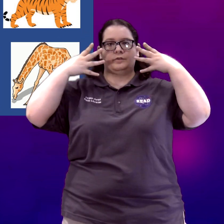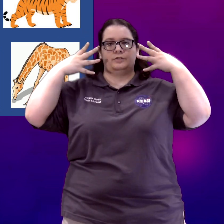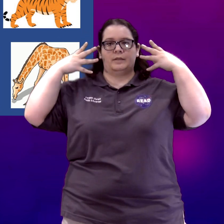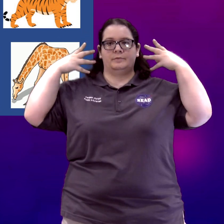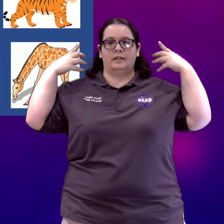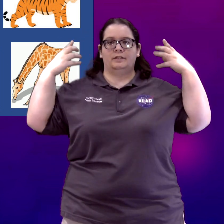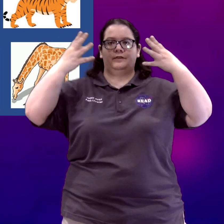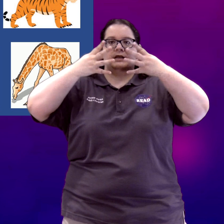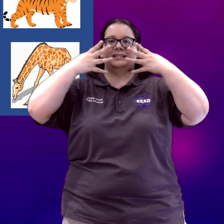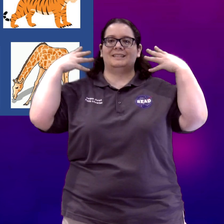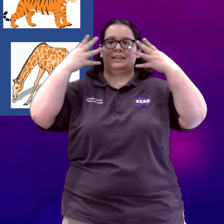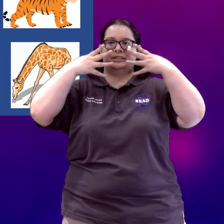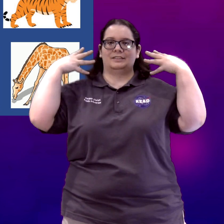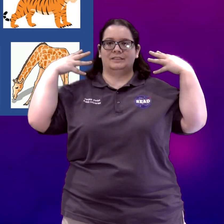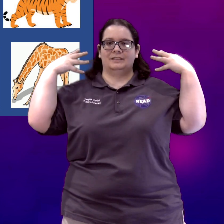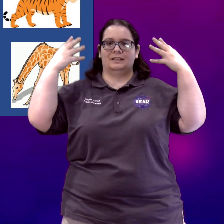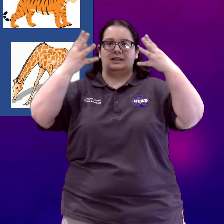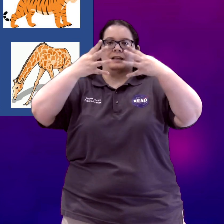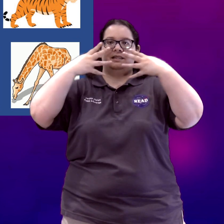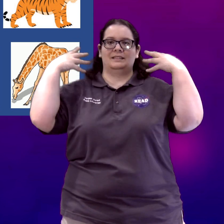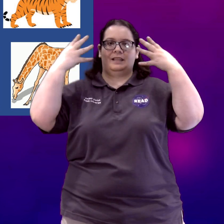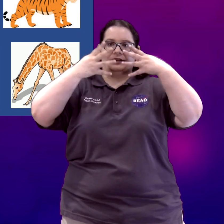the stripes right on your face. Tiger. Tiger.